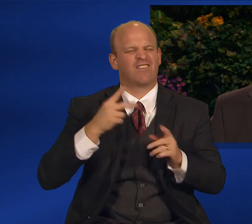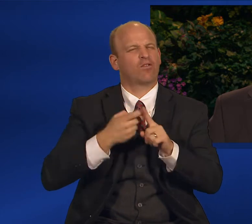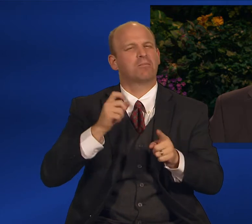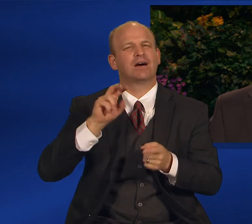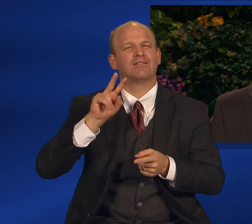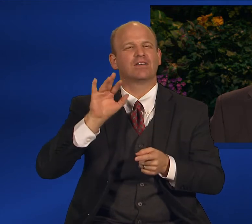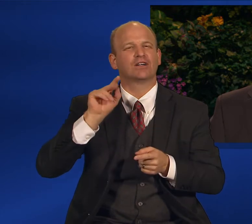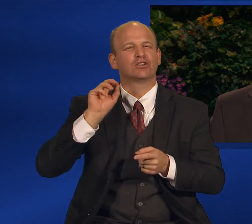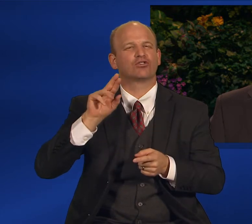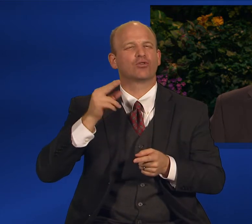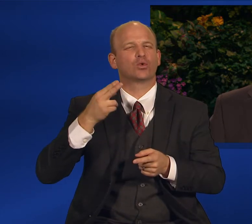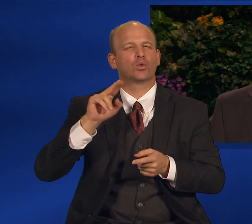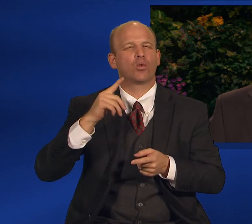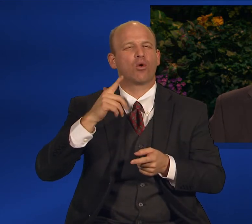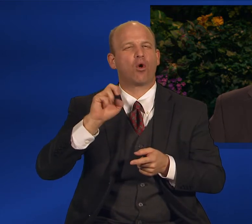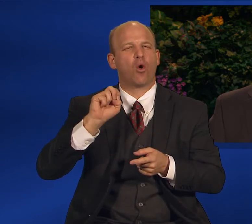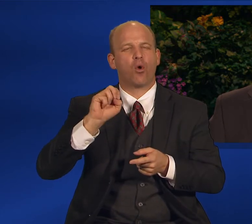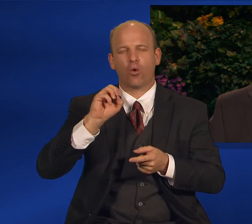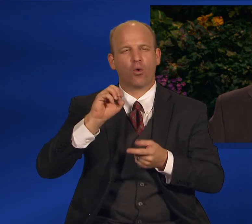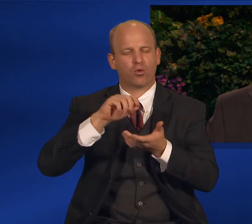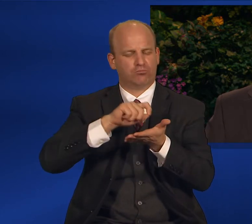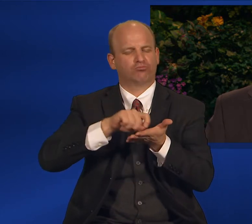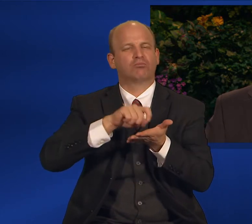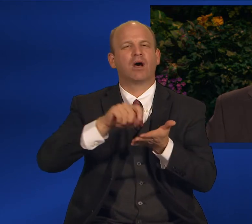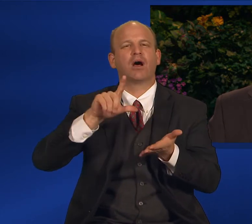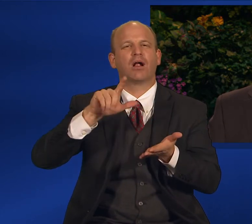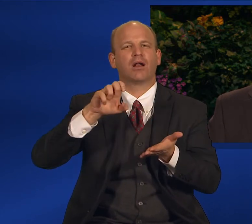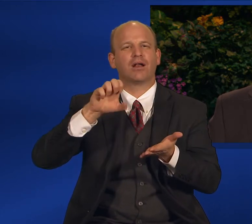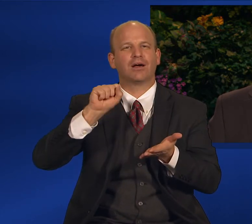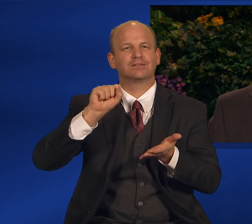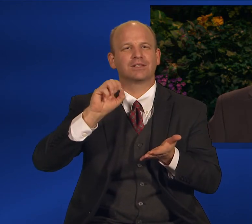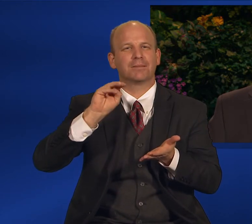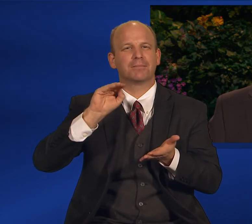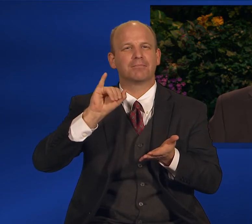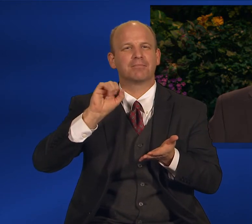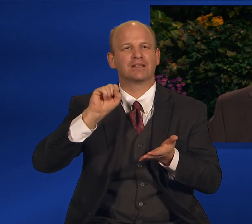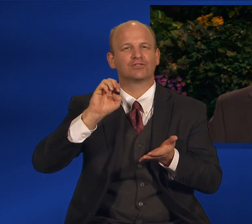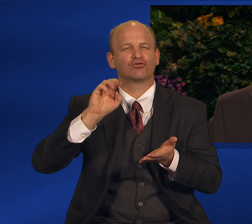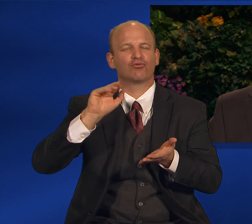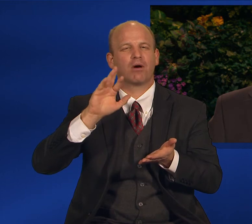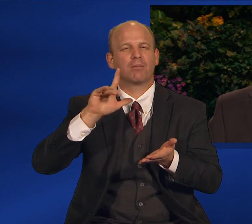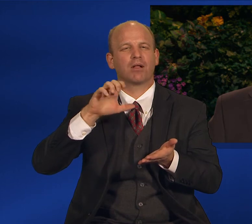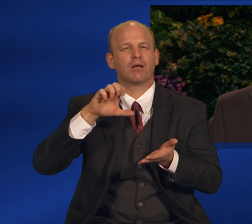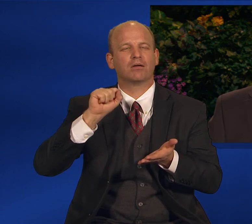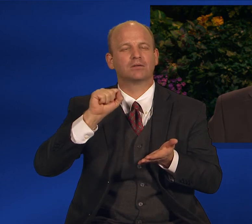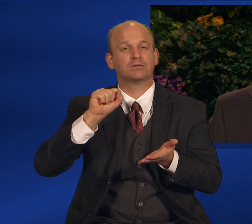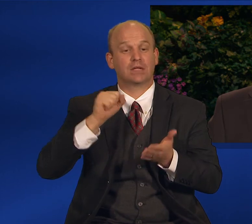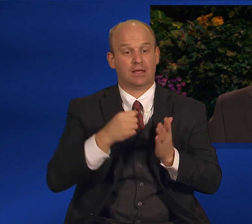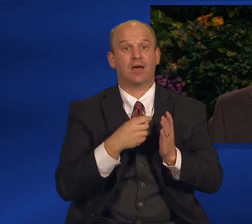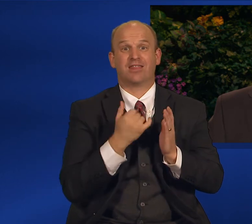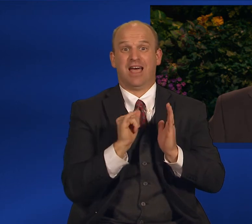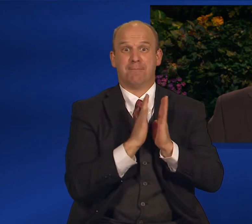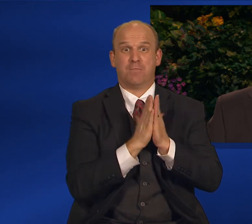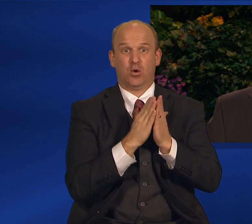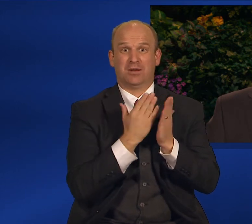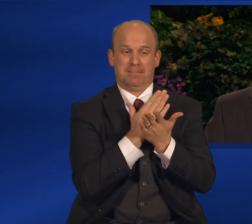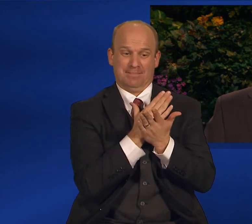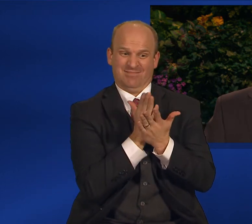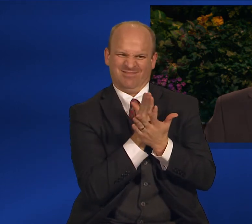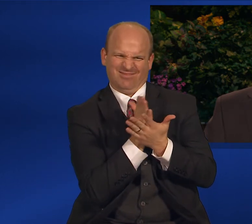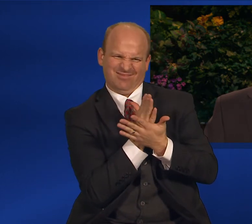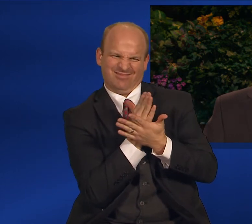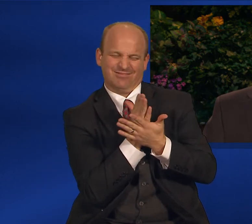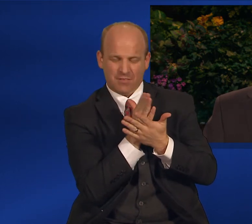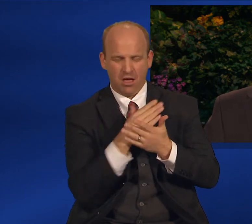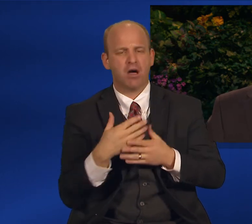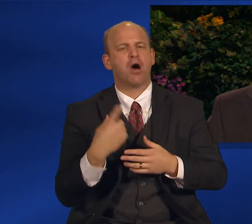inspired me. Near the beginning of the story, Bishop Bienvenu gives food and overnight shelter to the homeless